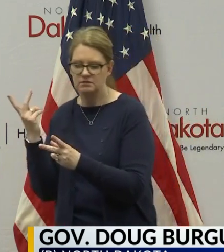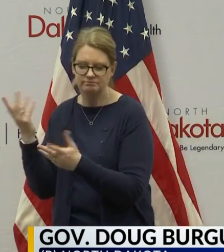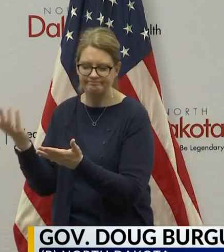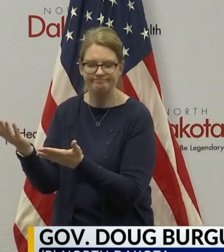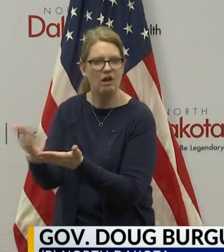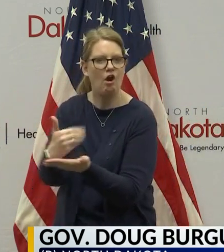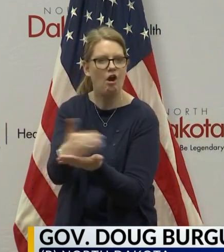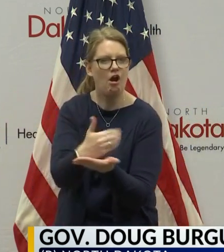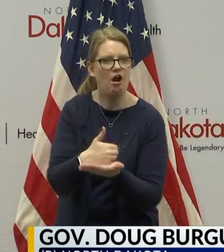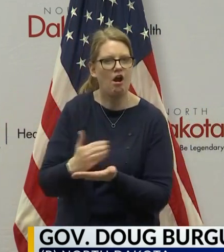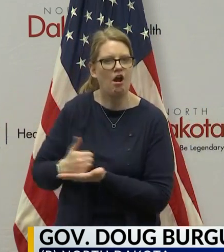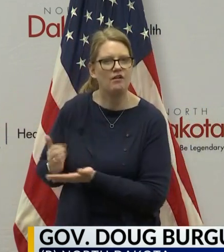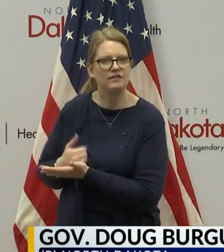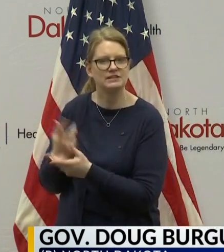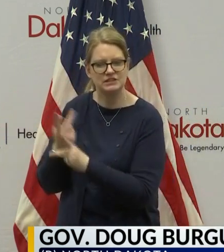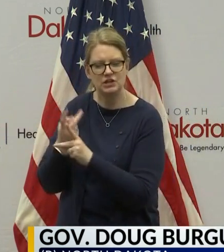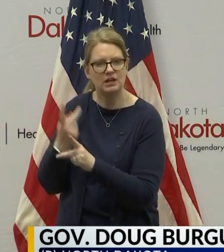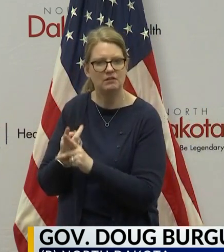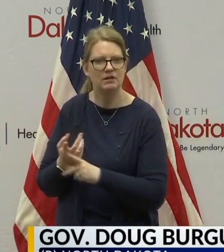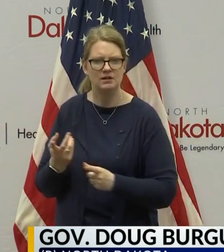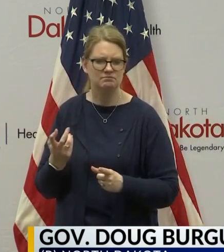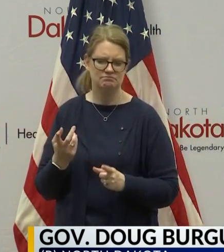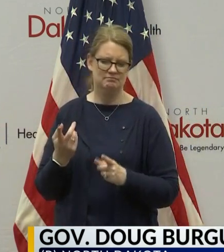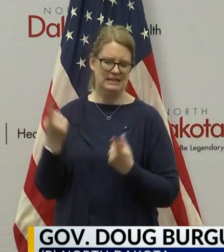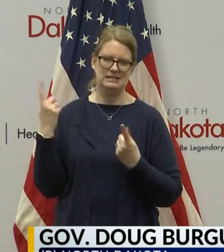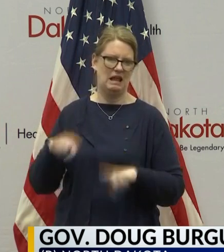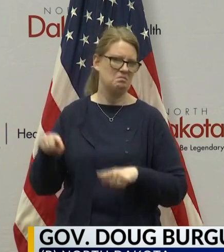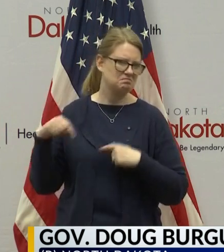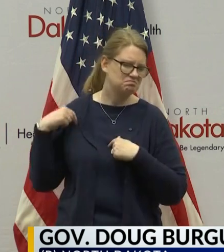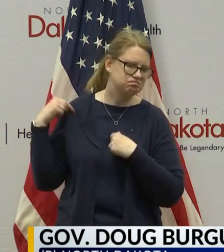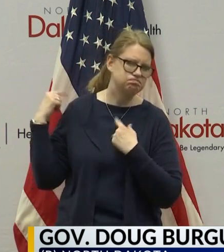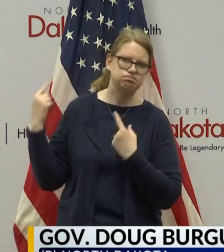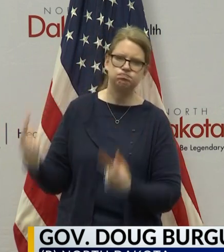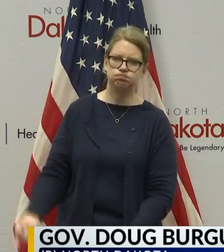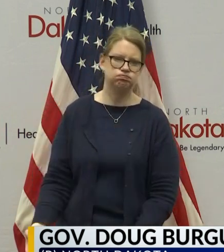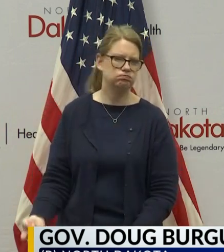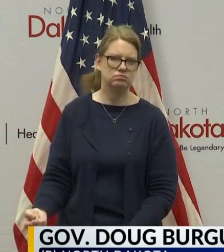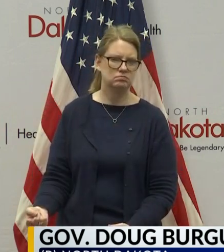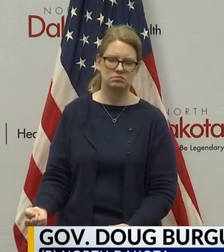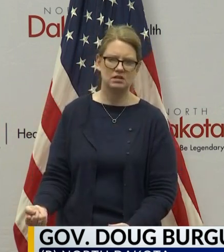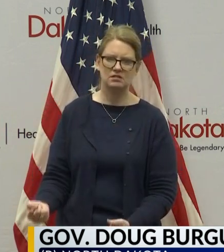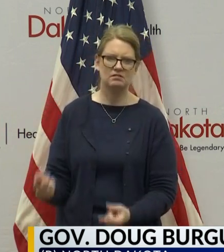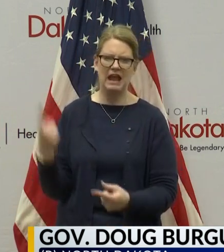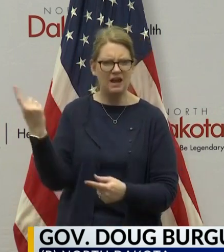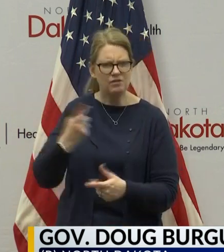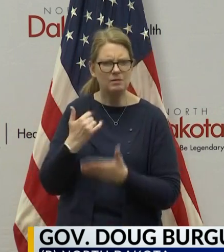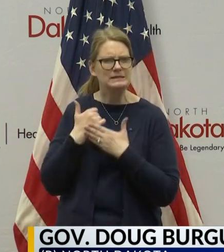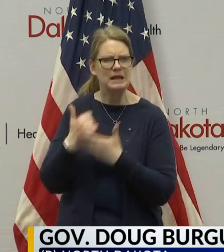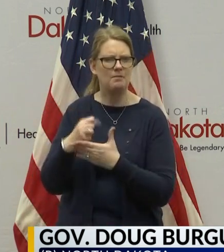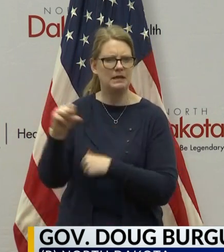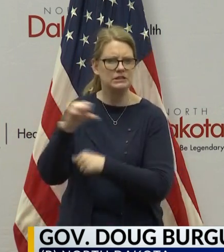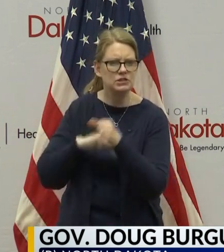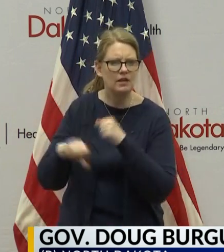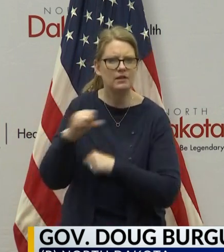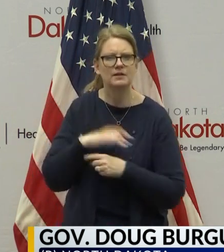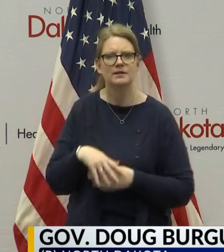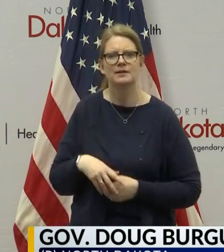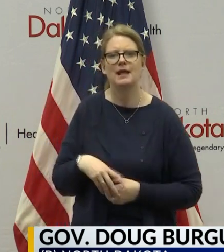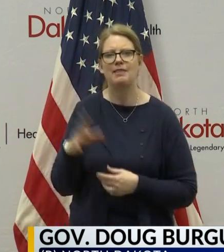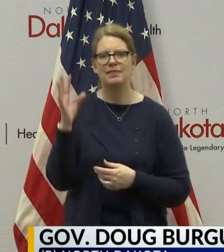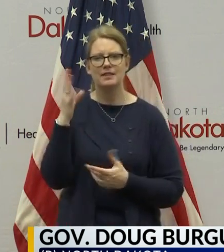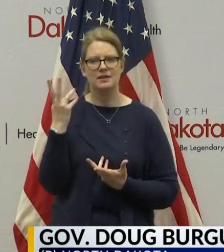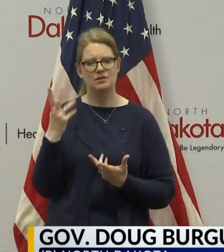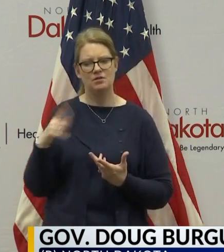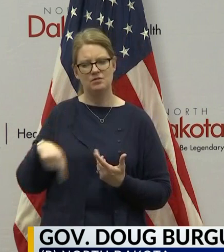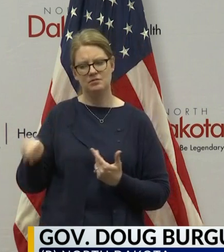did all that stuff. This has been going on in North Dakota since statehood, neighbors helping neighbors. mean, you know, tribal culture in North